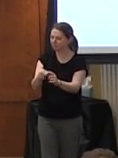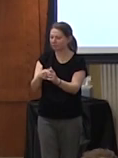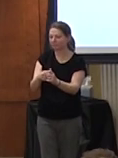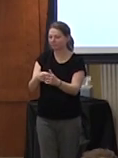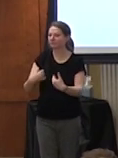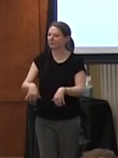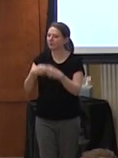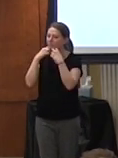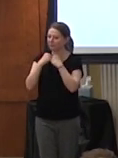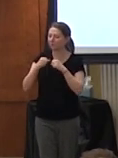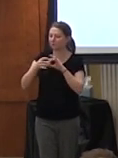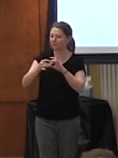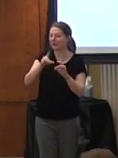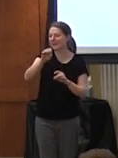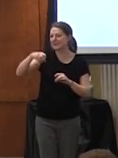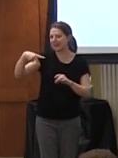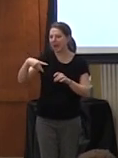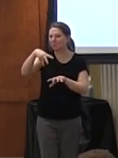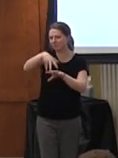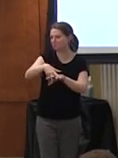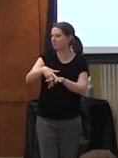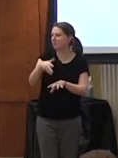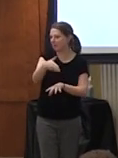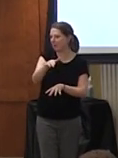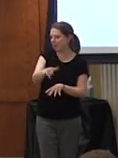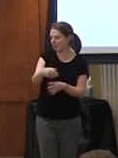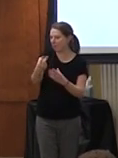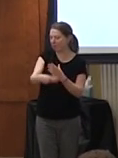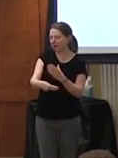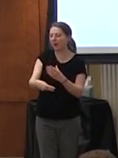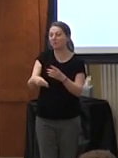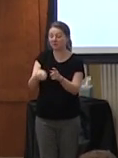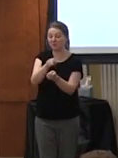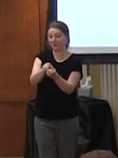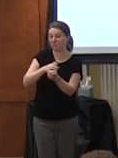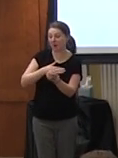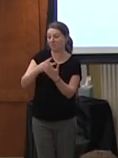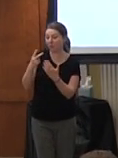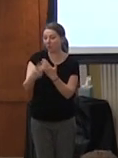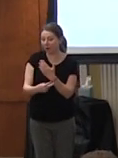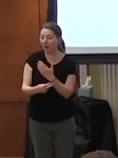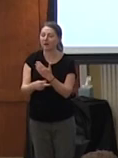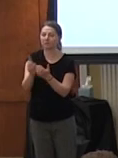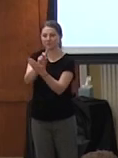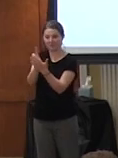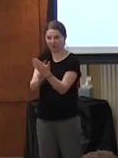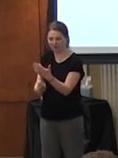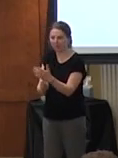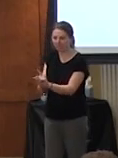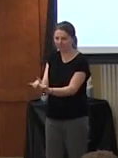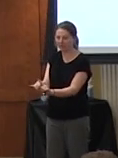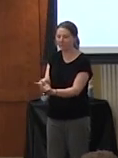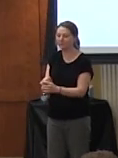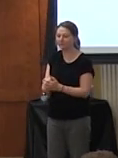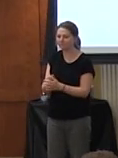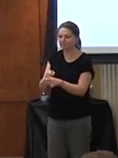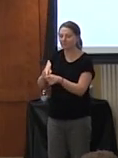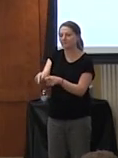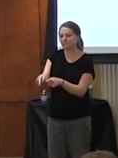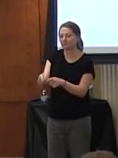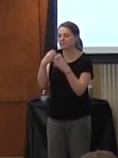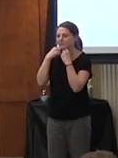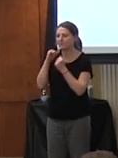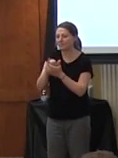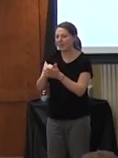in adapt and particularly in the program where we are we design and we're trained